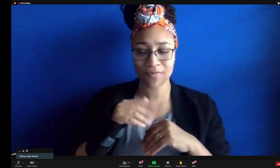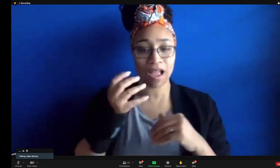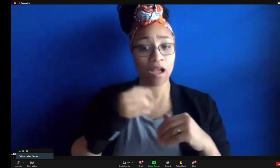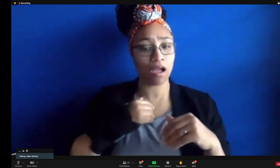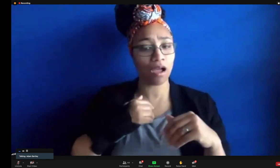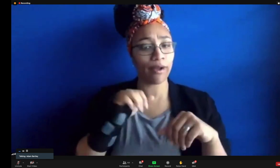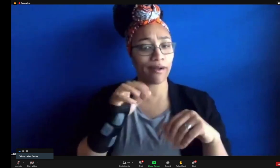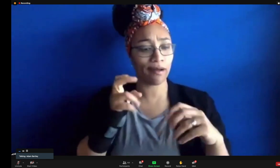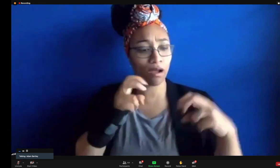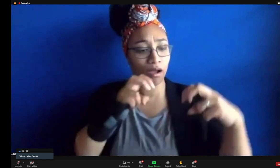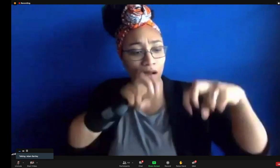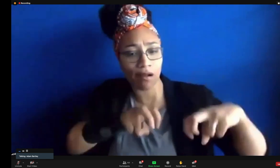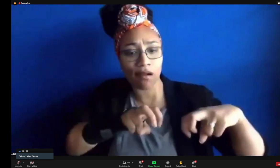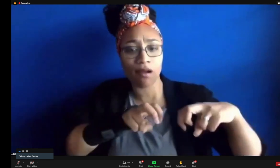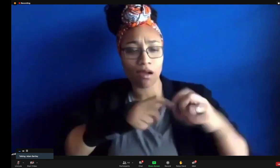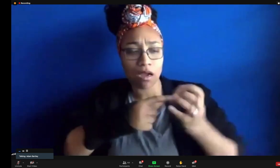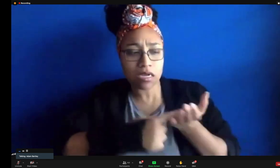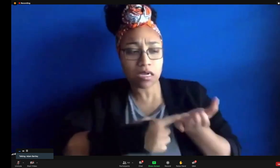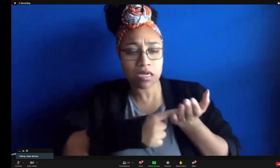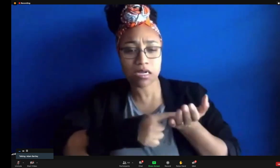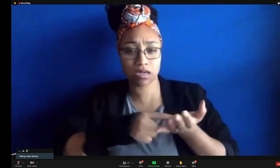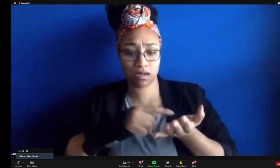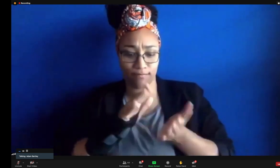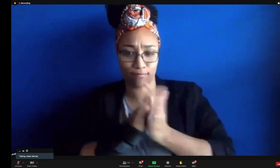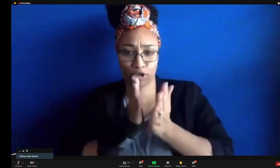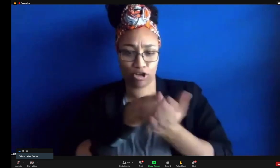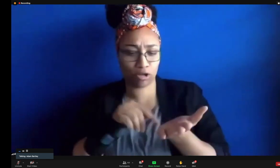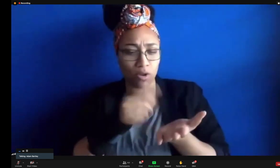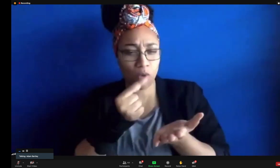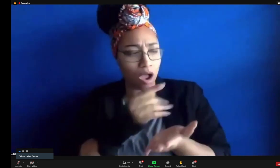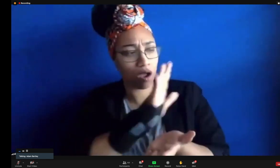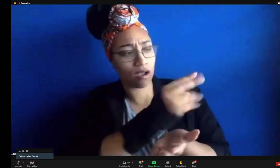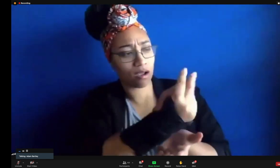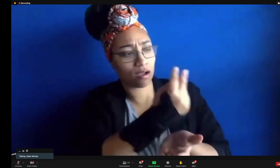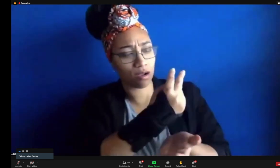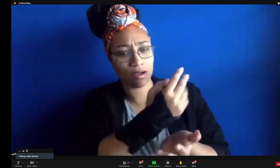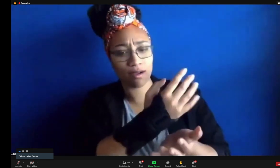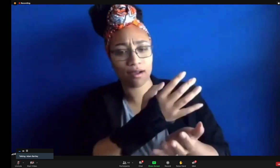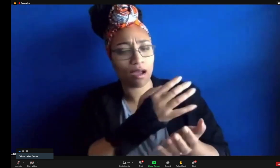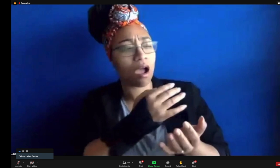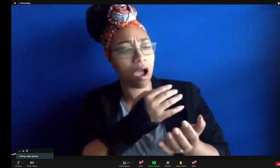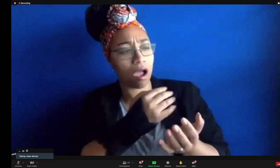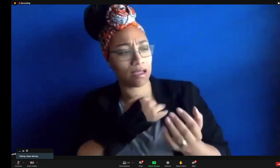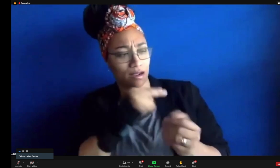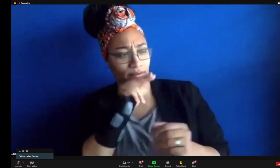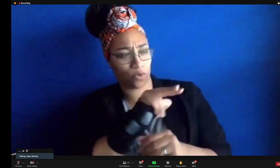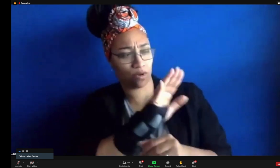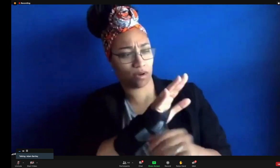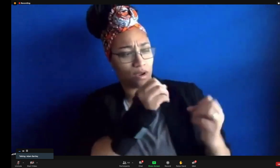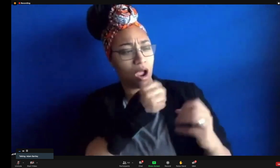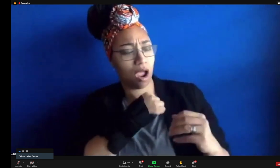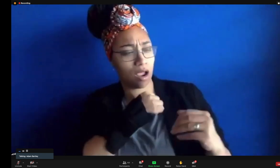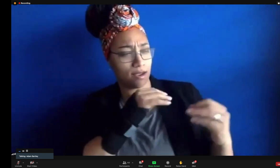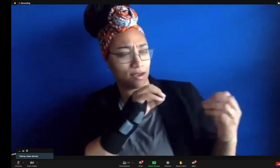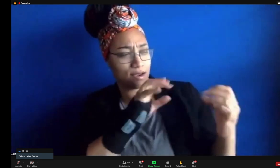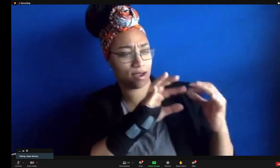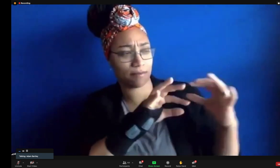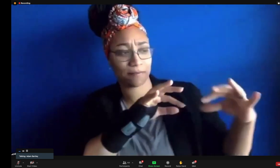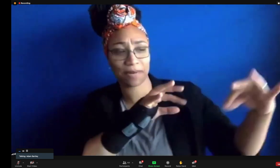and director for it. And when I've had to sit down and dig into the book and get into other people's heads about the translation,